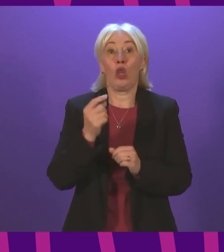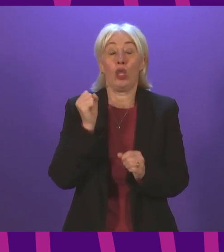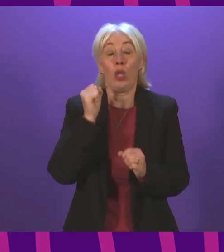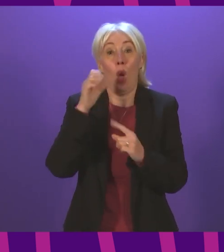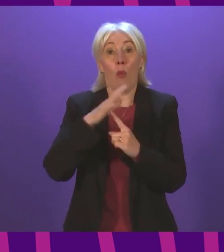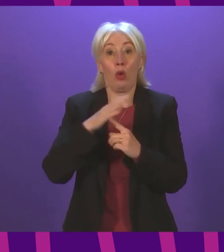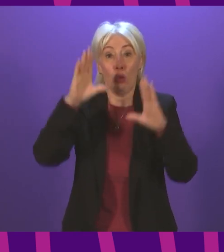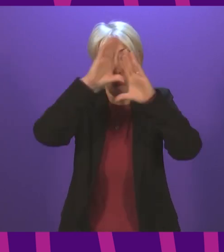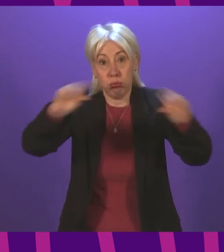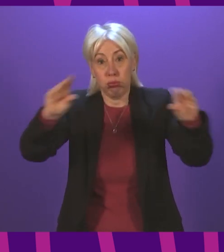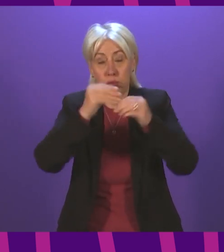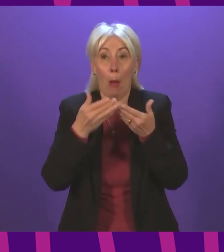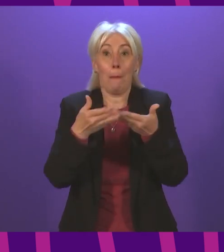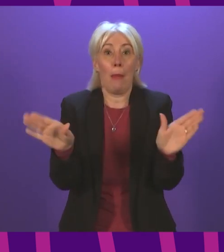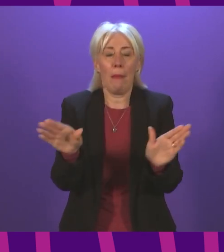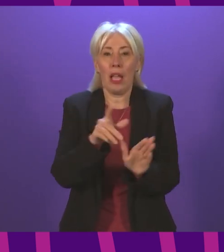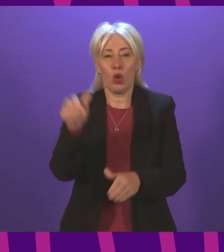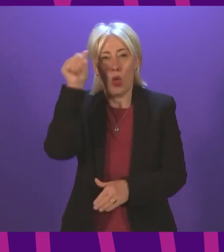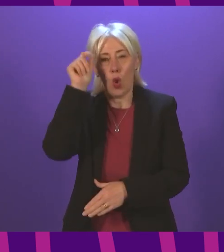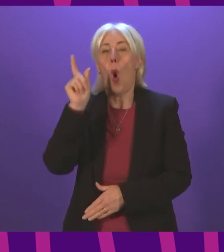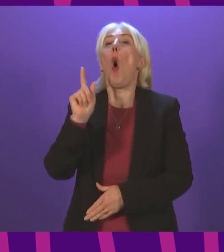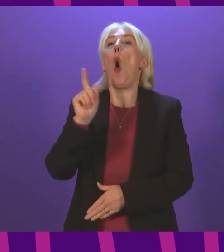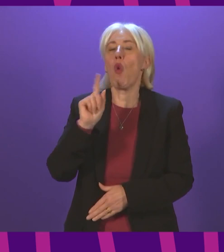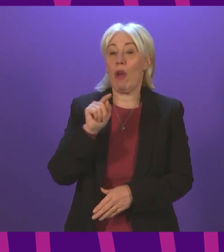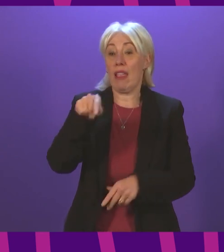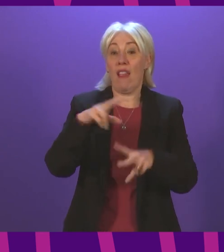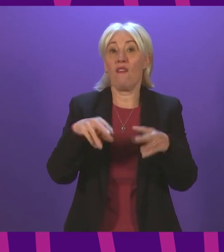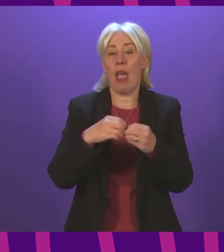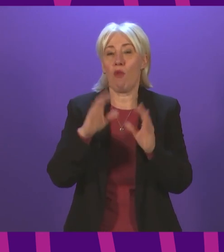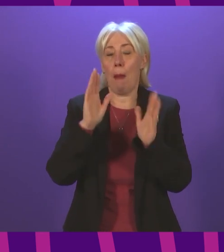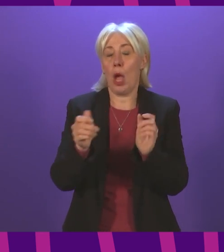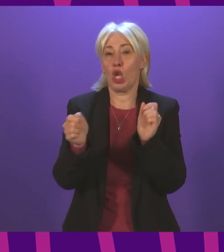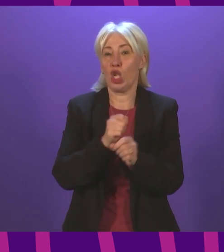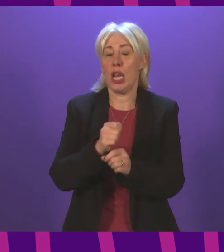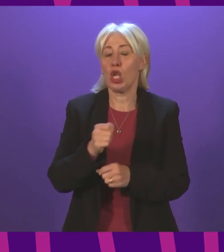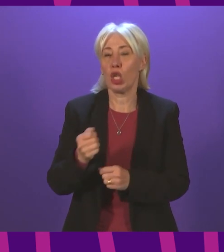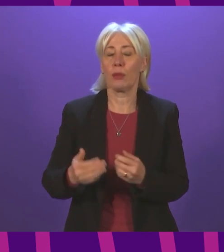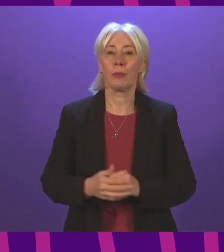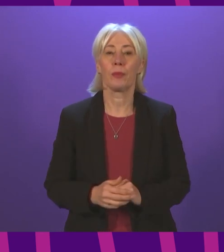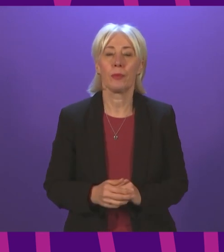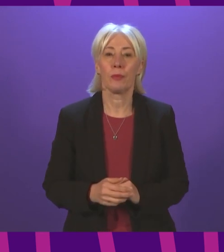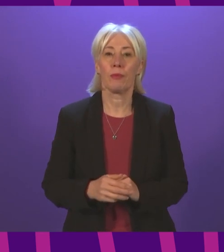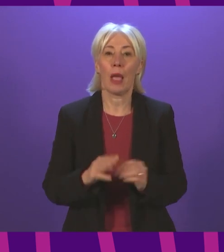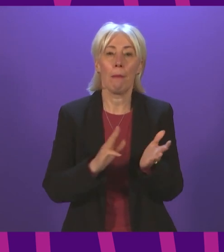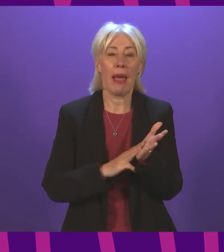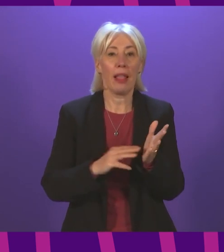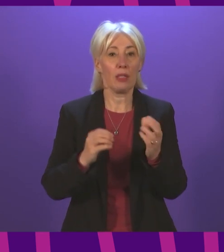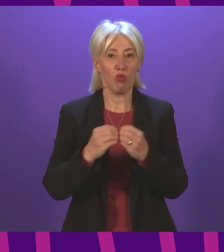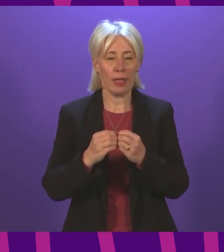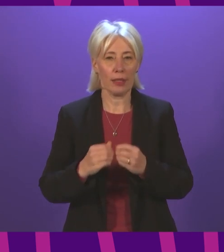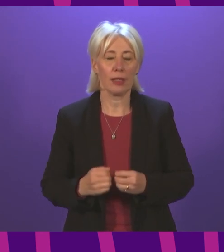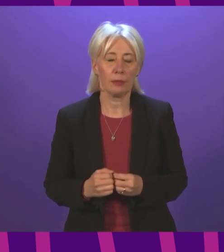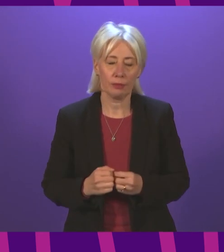people have that increased understanding of what will be expected as of February next year. Colm Miles Briggs. Thank you,